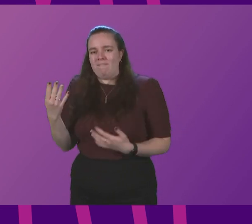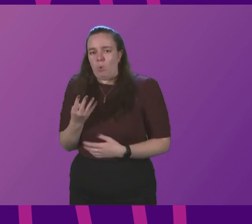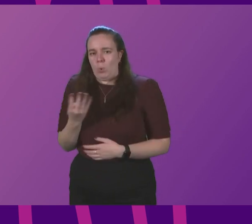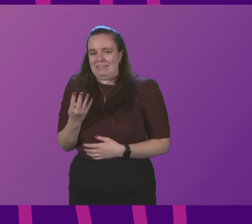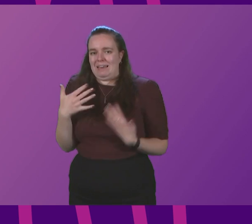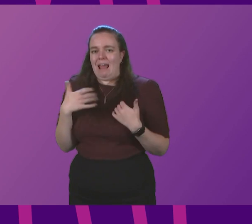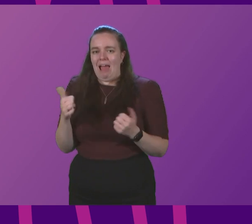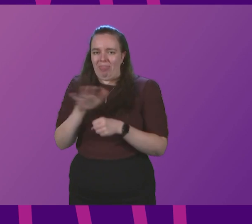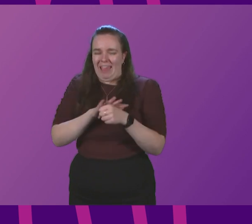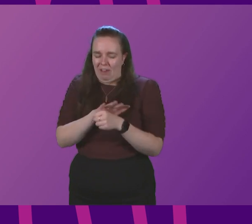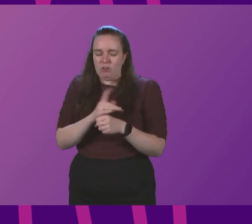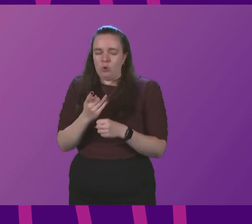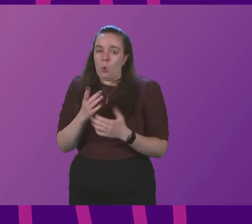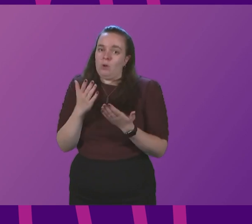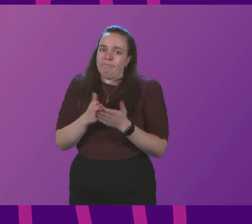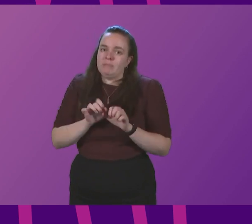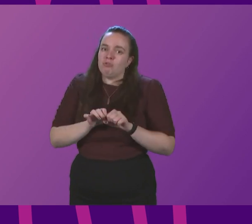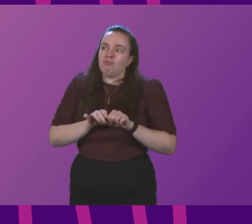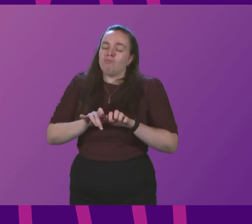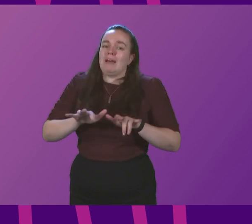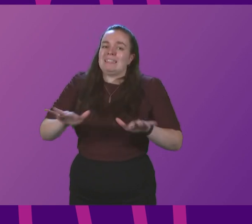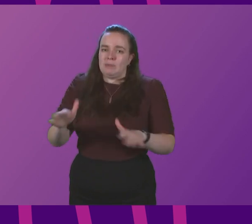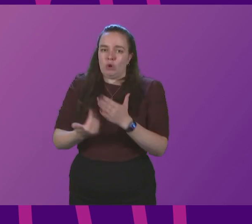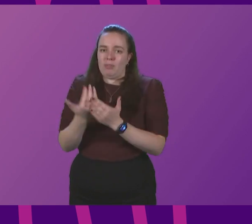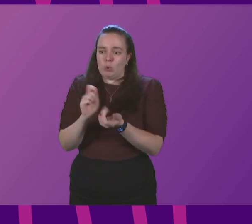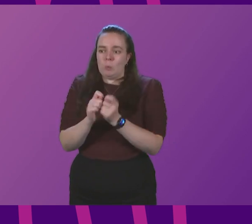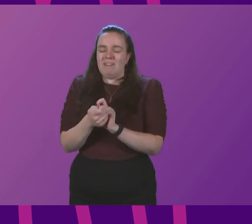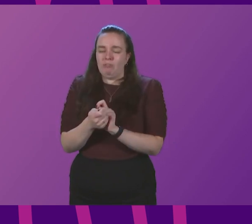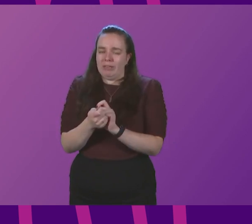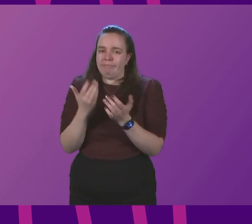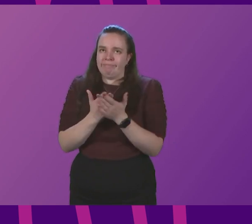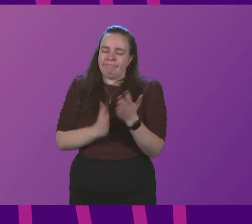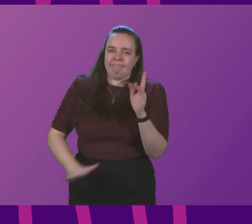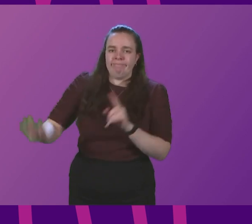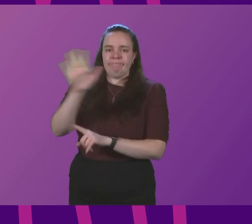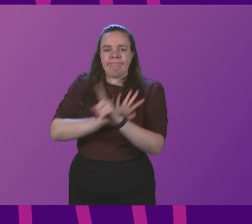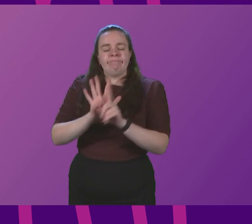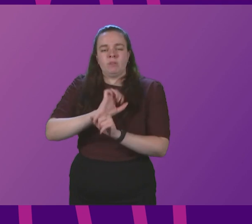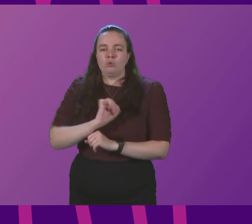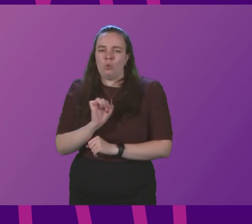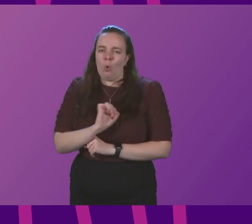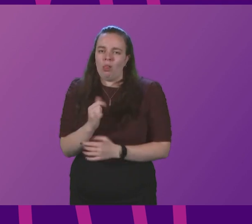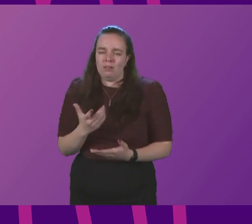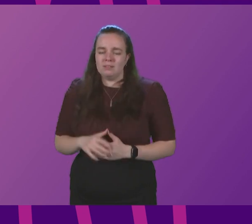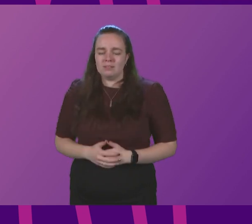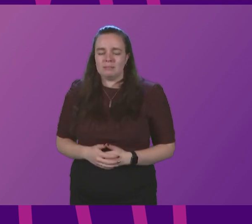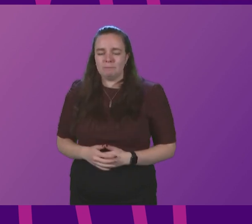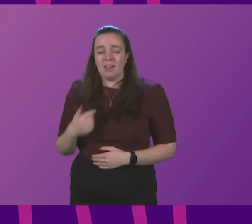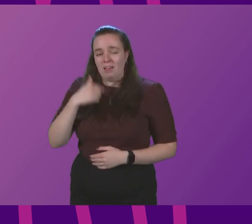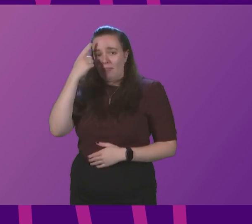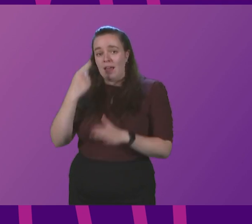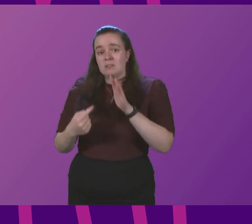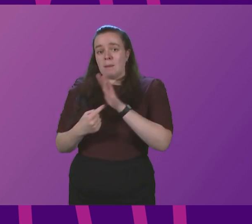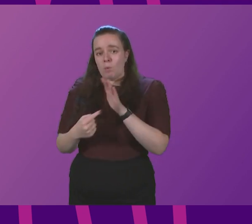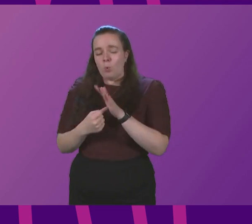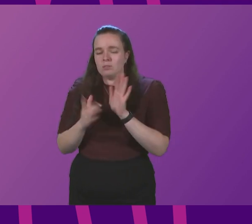So we are seeing transmission of this variant in pretty much all parts of the country, and I think it is important